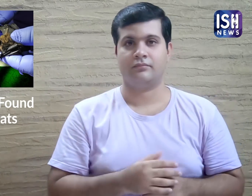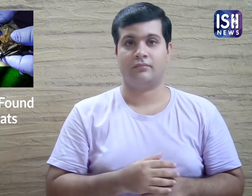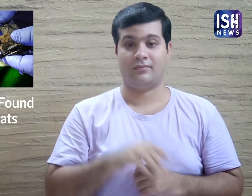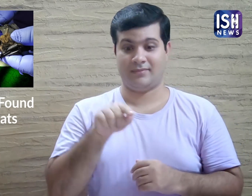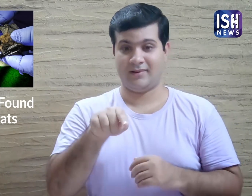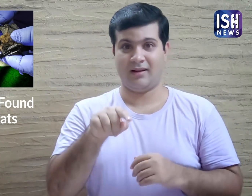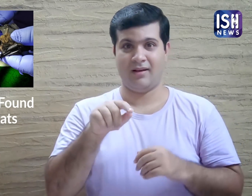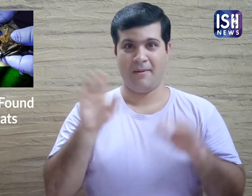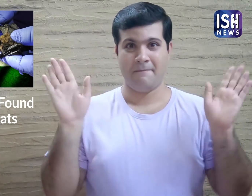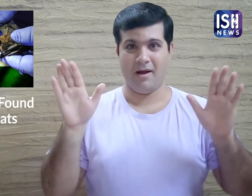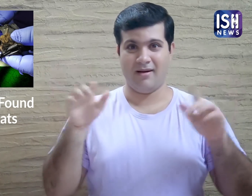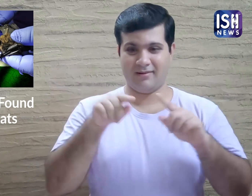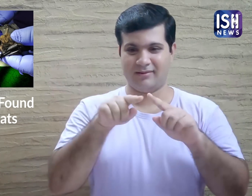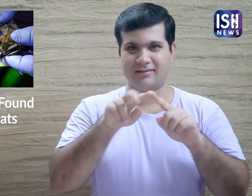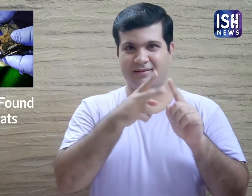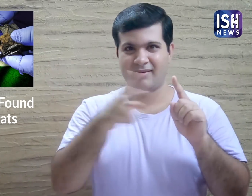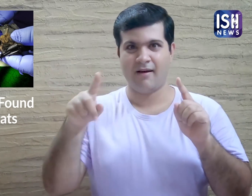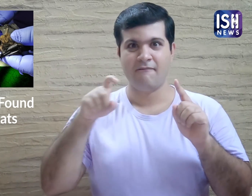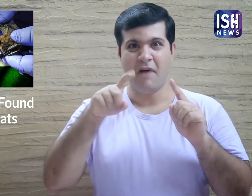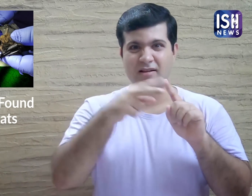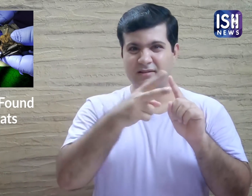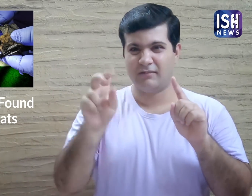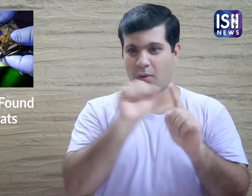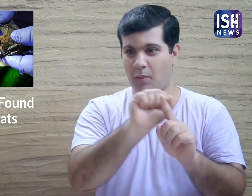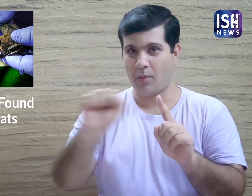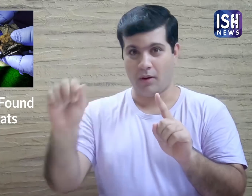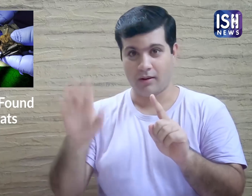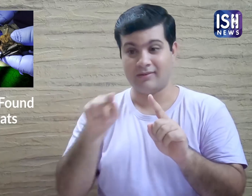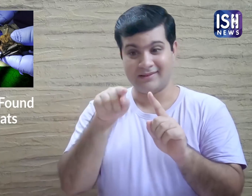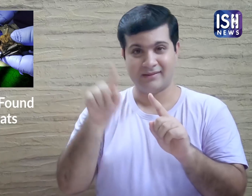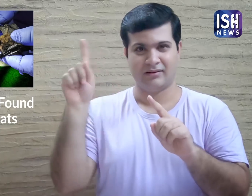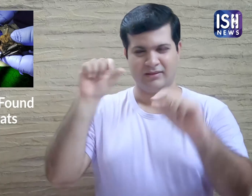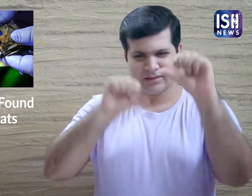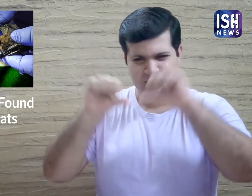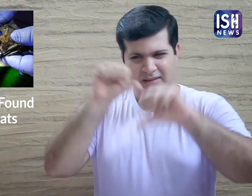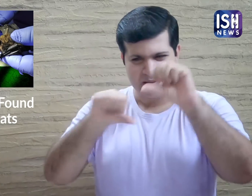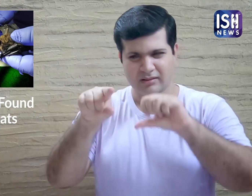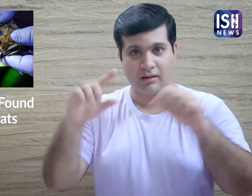She said the viruses do not have any relation to the COVID-19 virus.